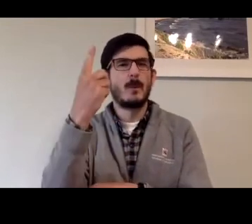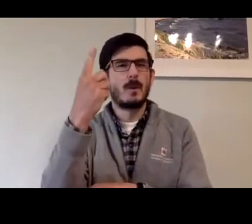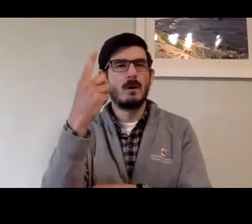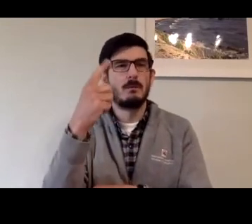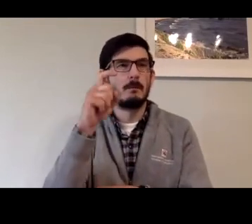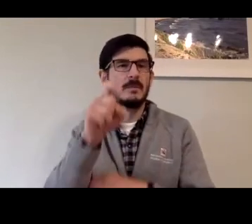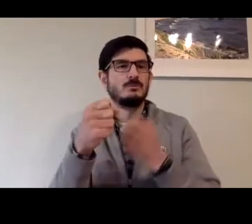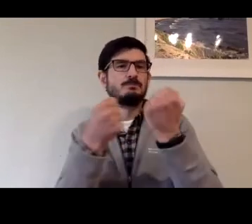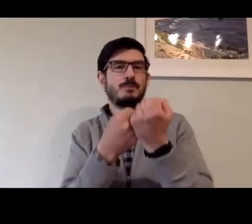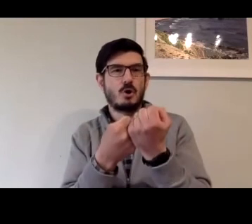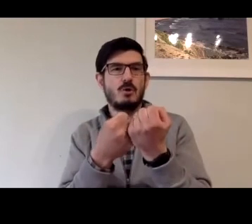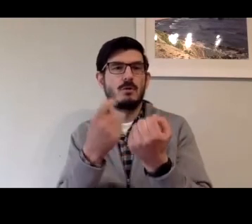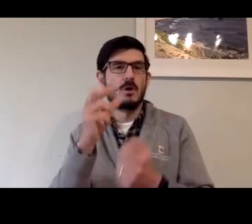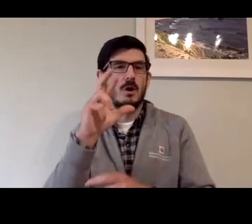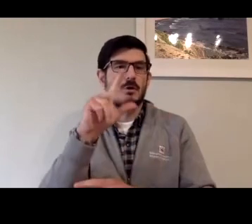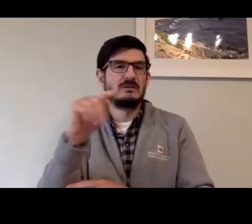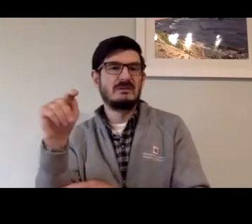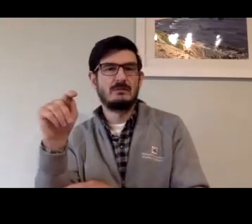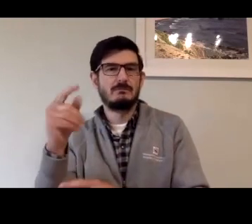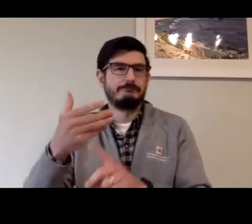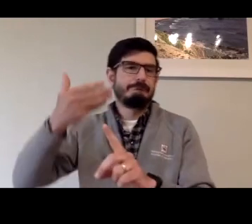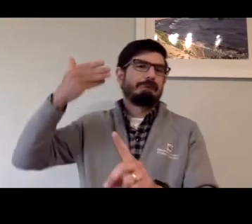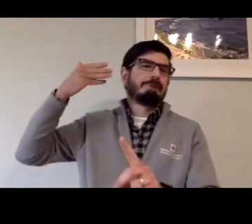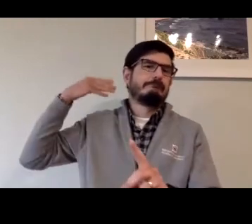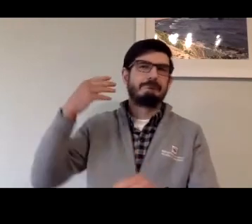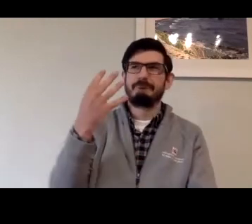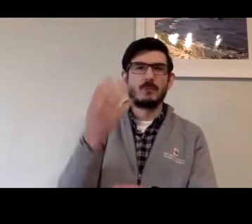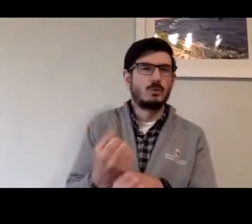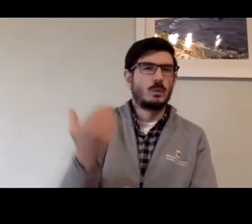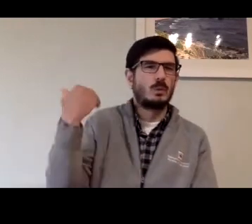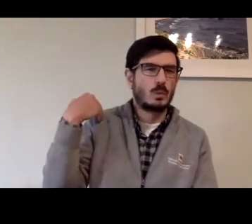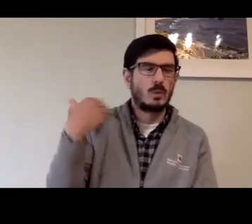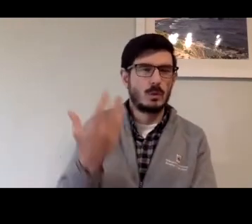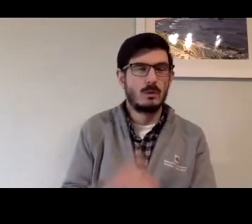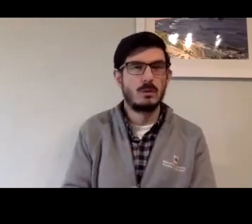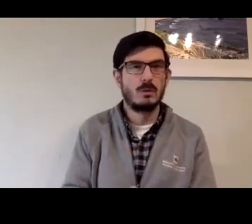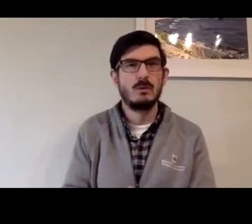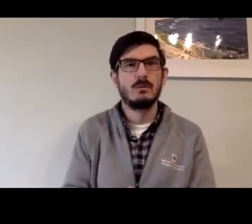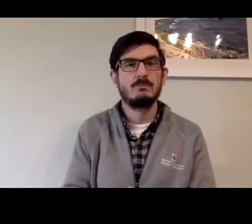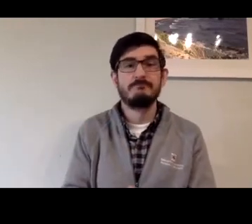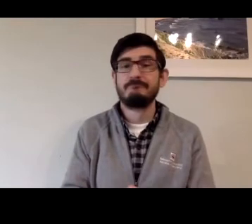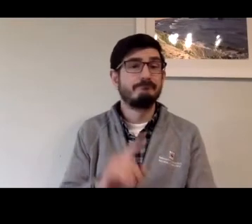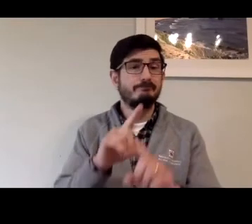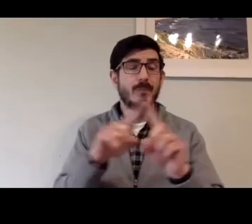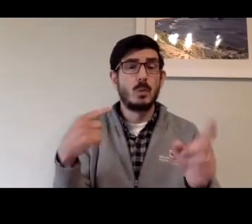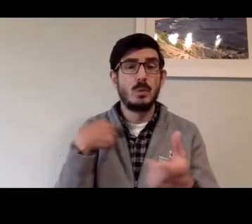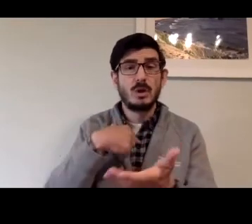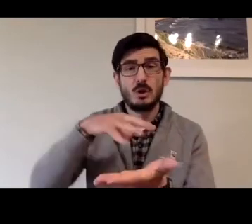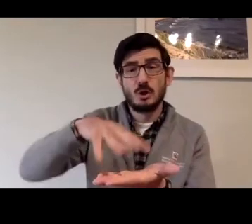carriers, tier one, I should say, carriers to support RTT. That was, what, four years ago.